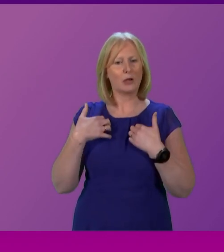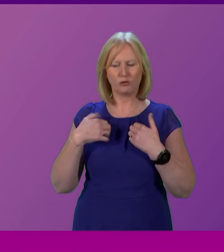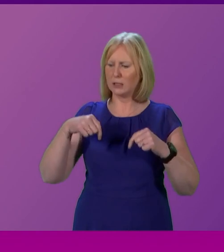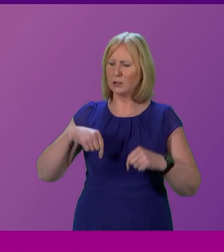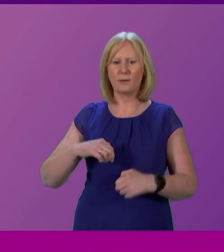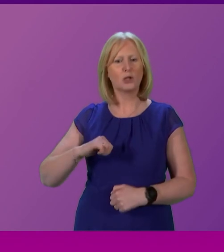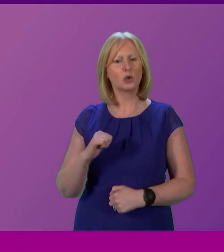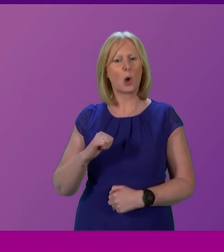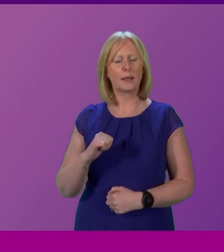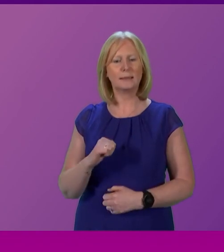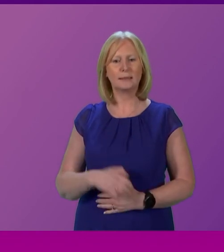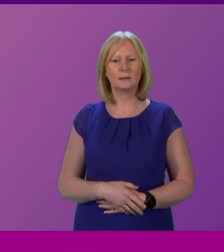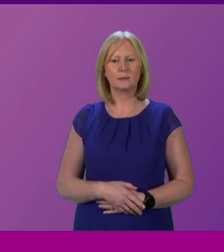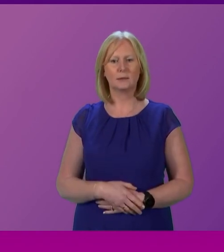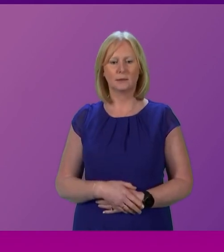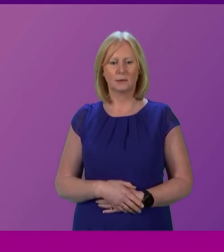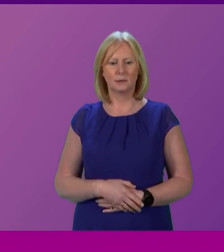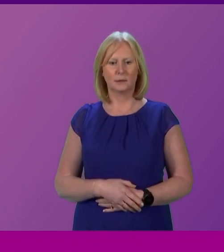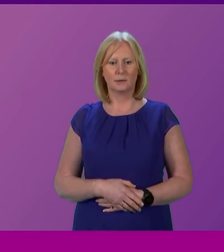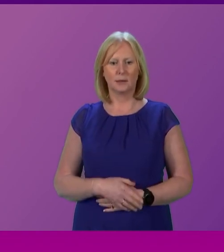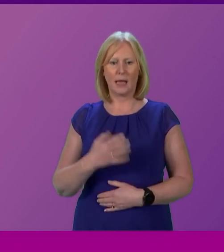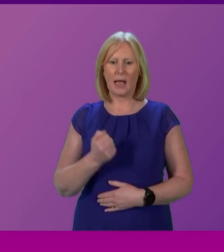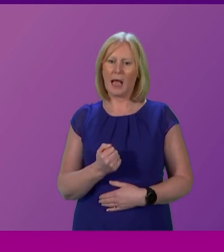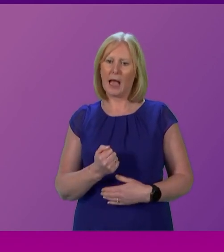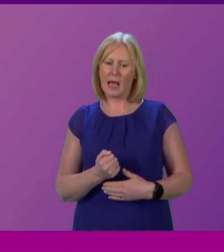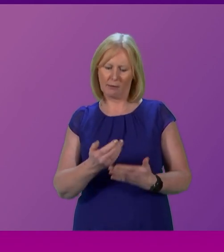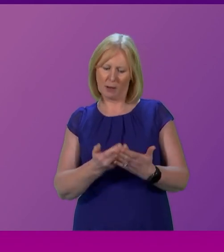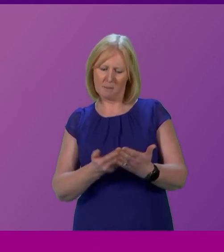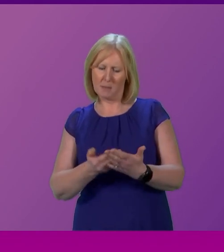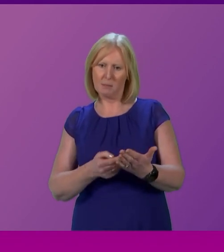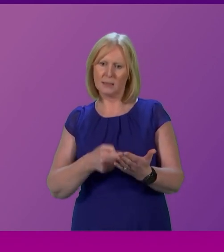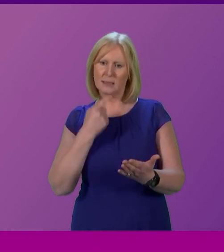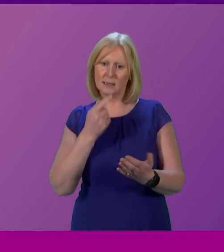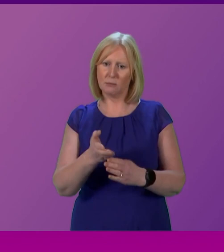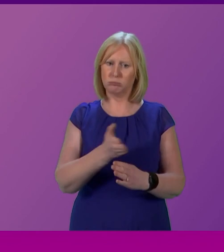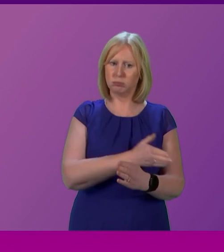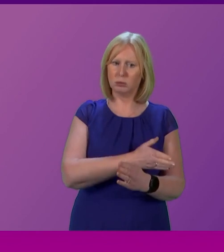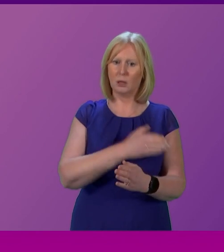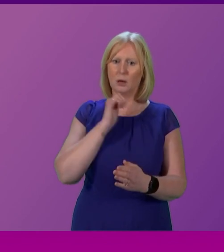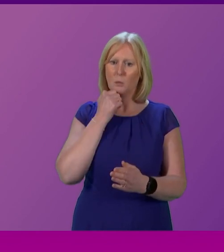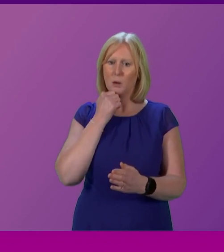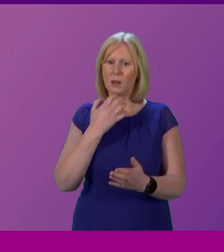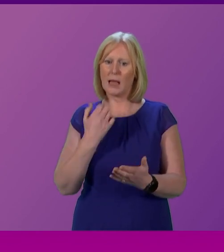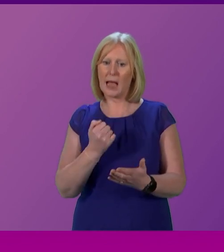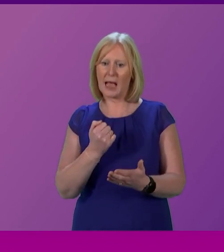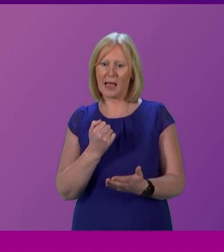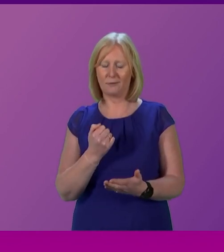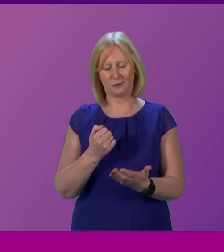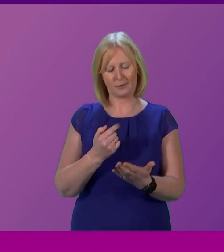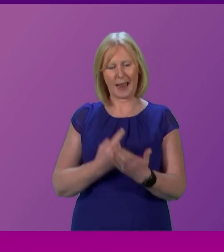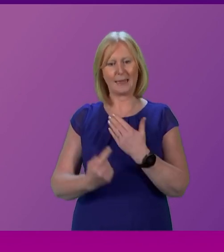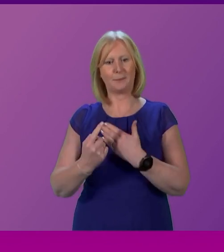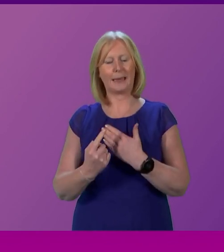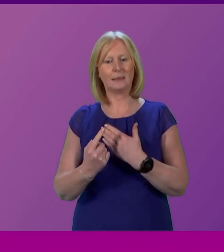Because we were told in newspapers in advance of this debate that we'd be offered a detailed blueprint for independence. And yet,